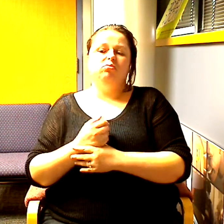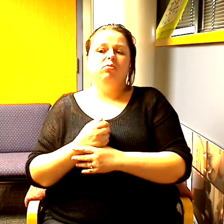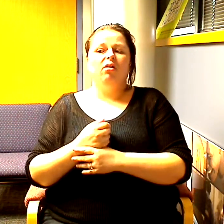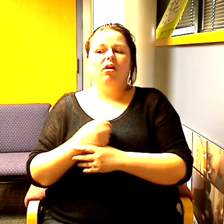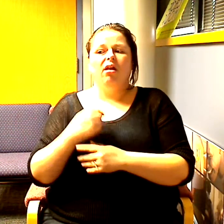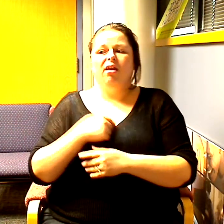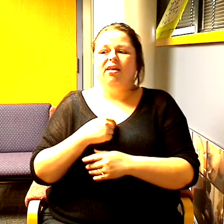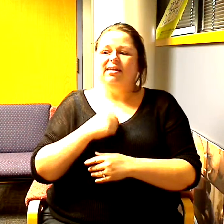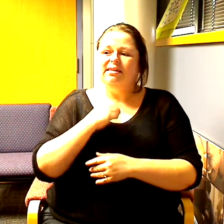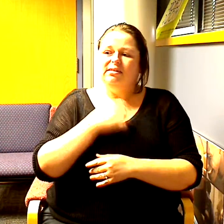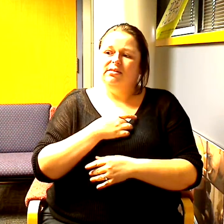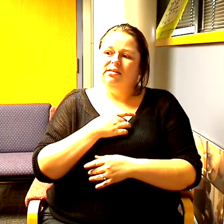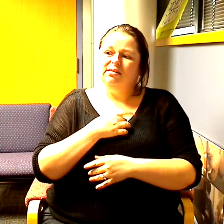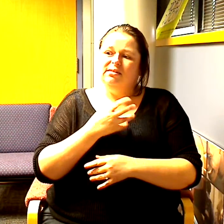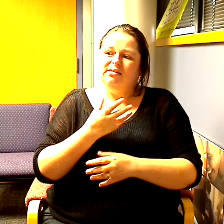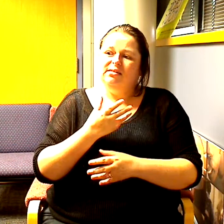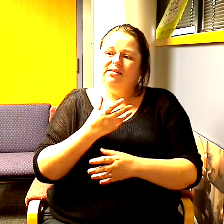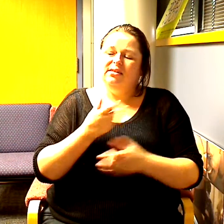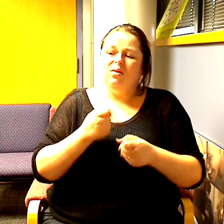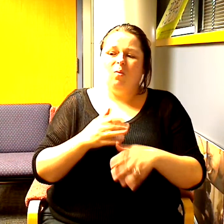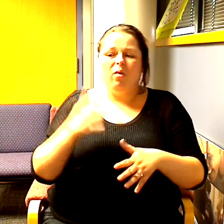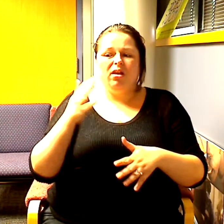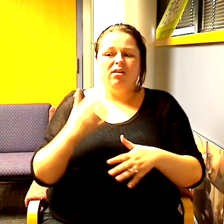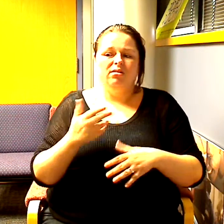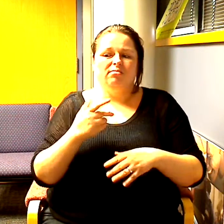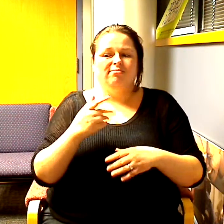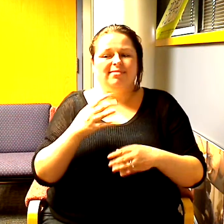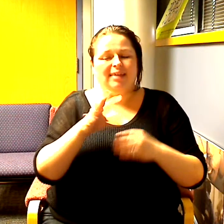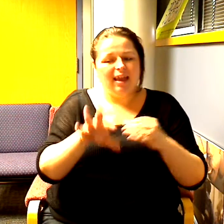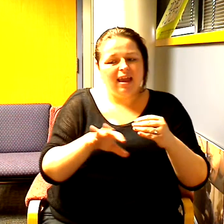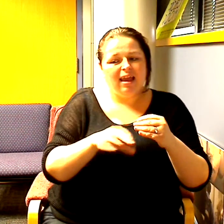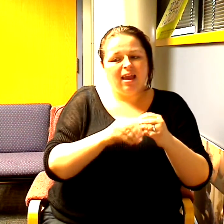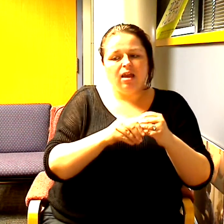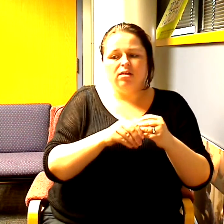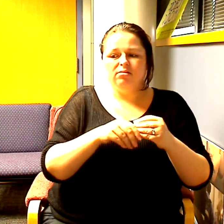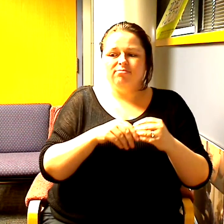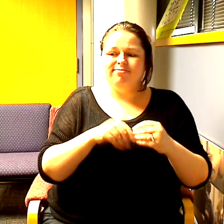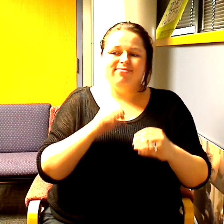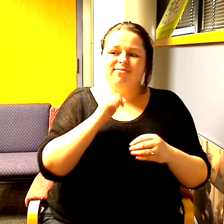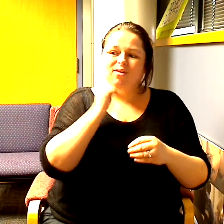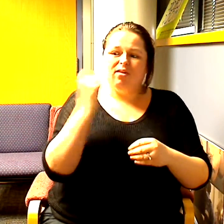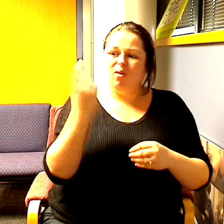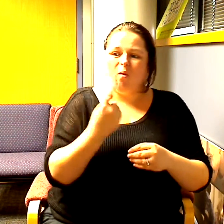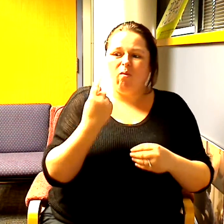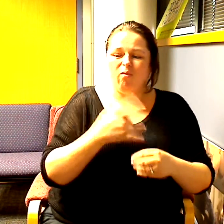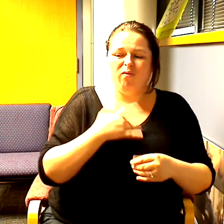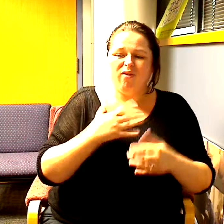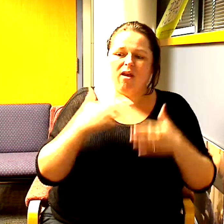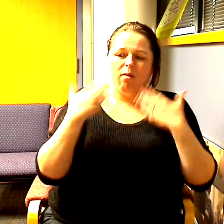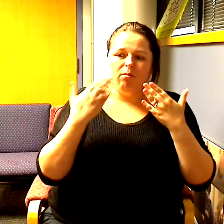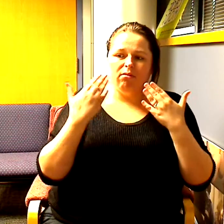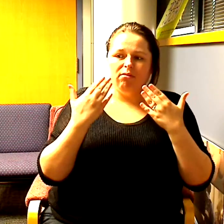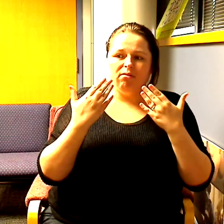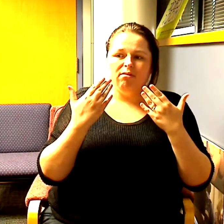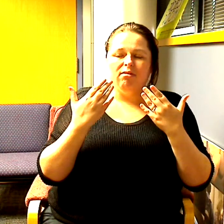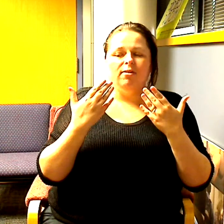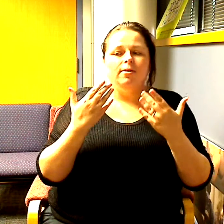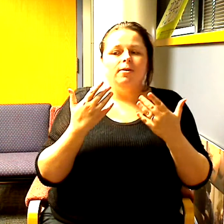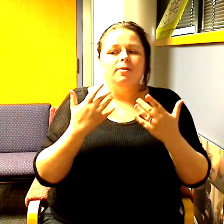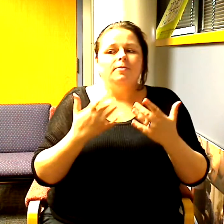felt really uncomfortable to follow that up with and it doesn't always make me happy but mostly it was difficult to unpack